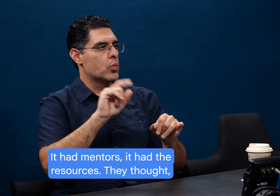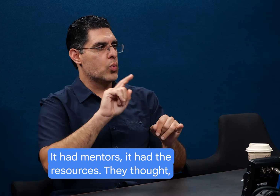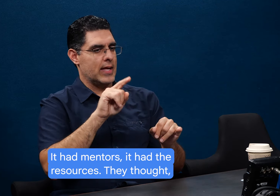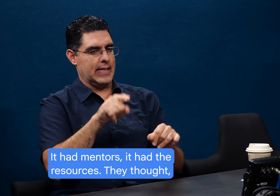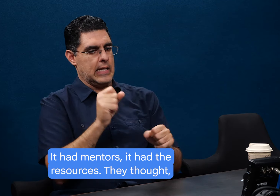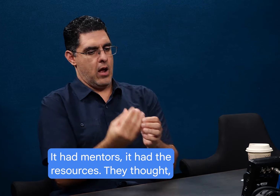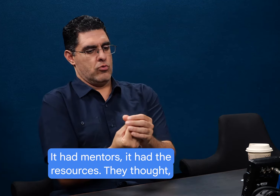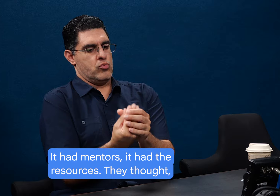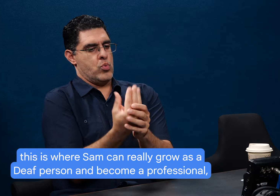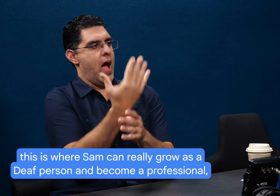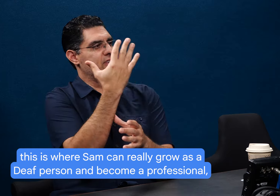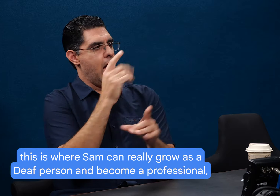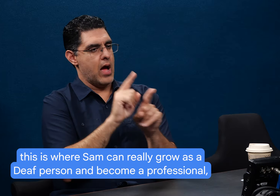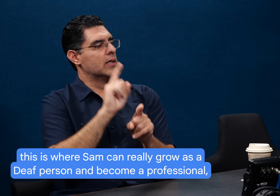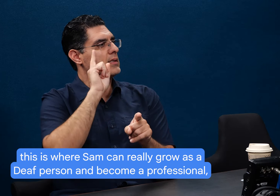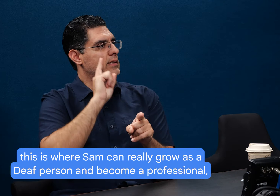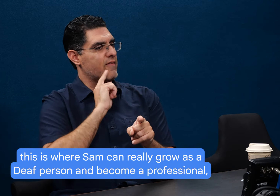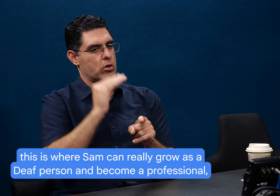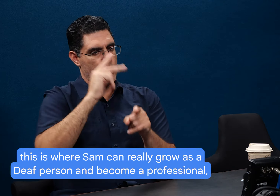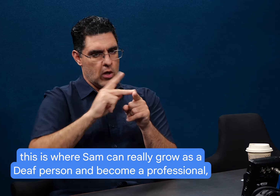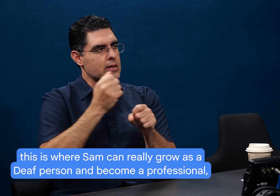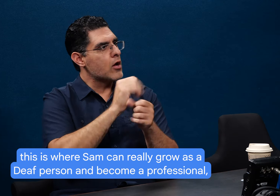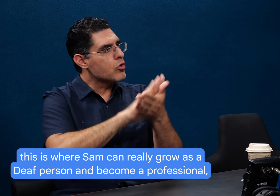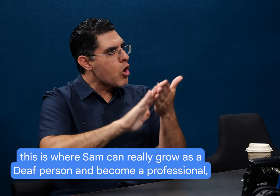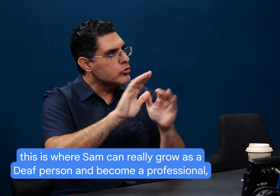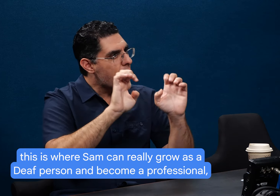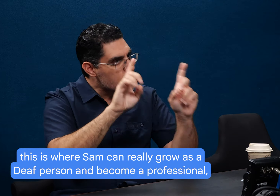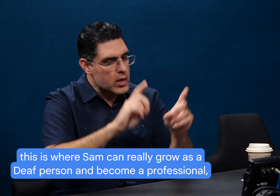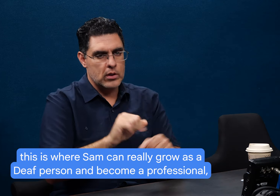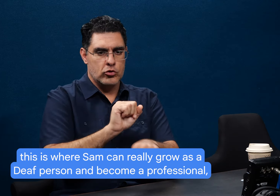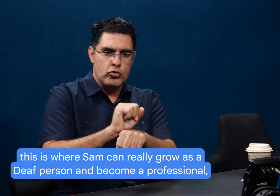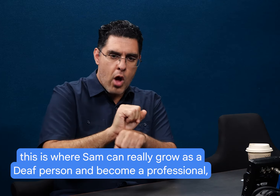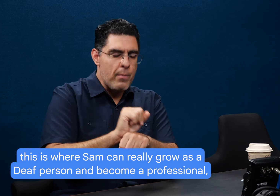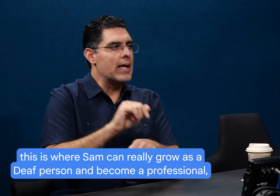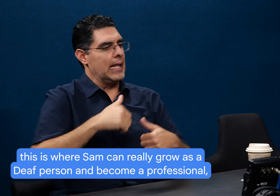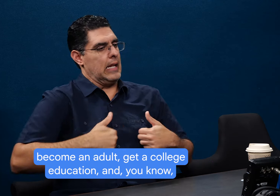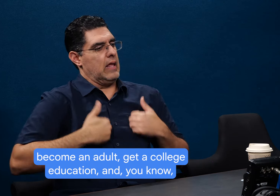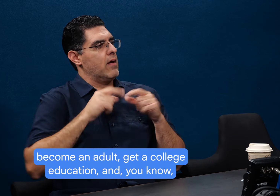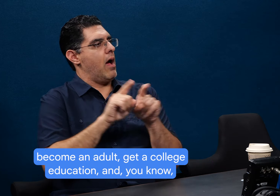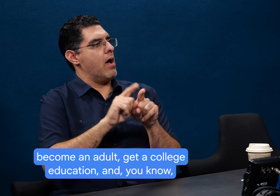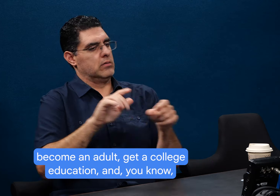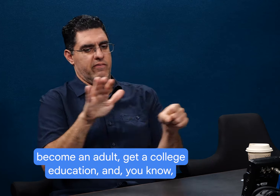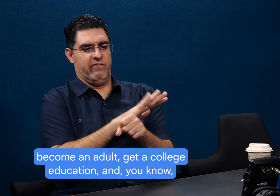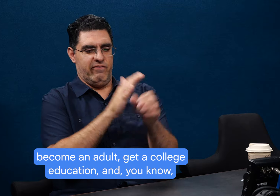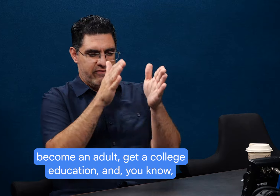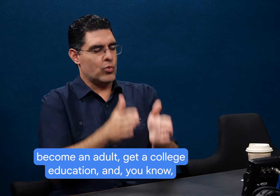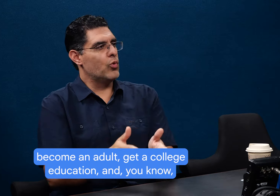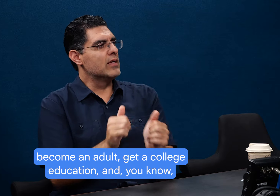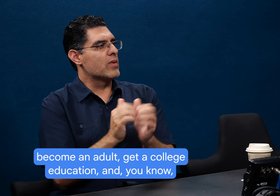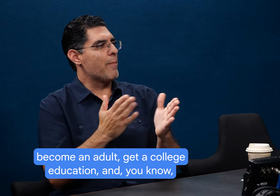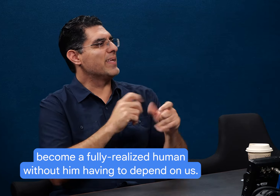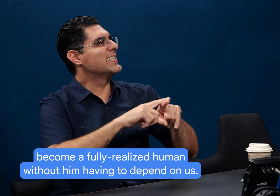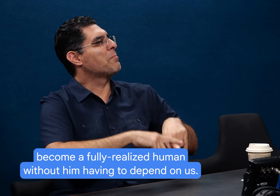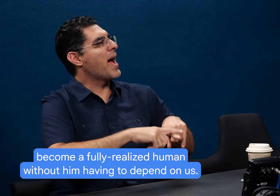It had the resources. They thought, this is where Sam can really grow as a deaf person and become a professional, become an adult, get a college education,